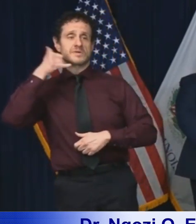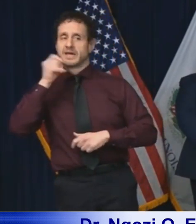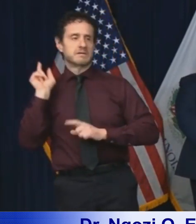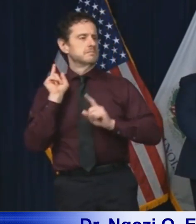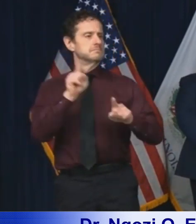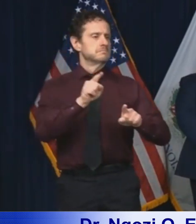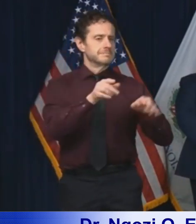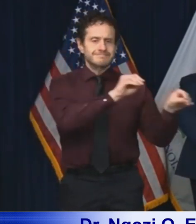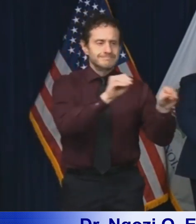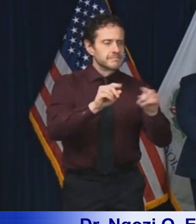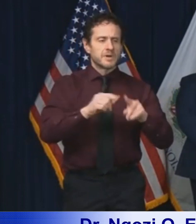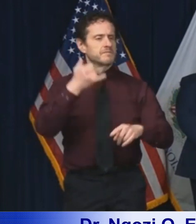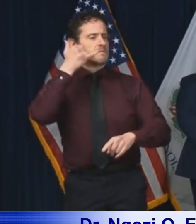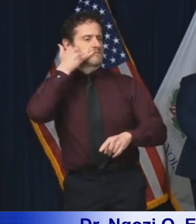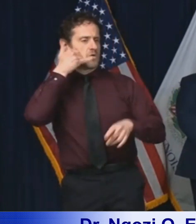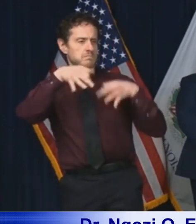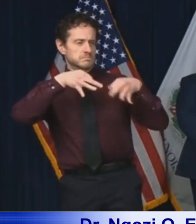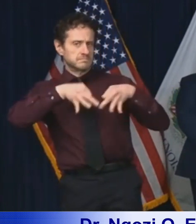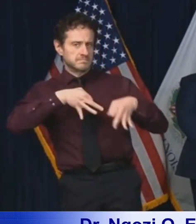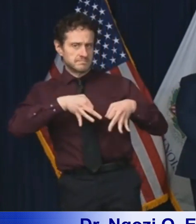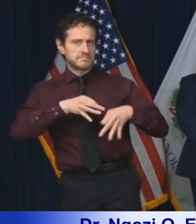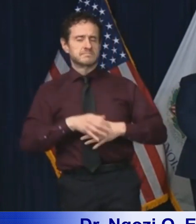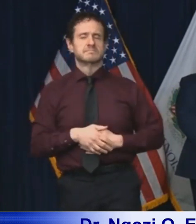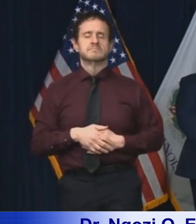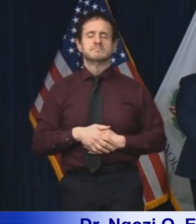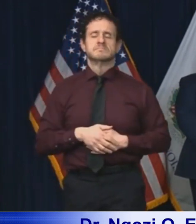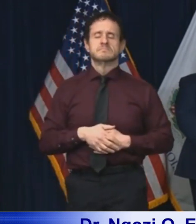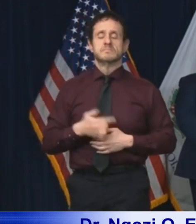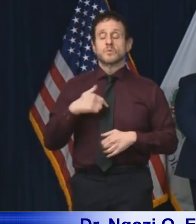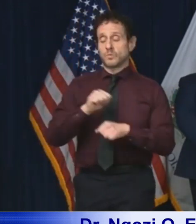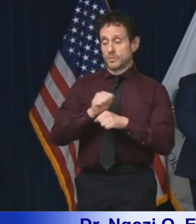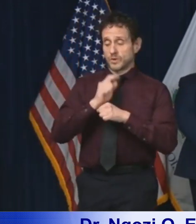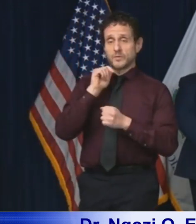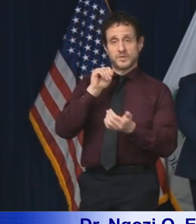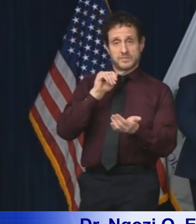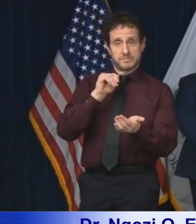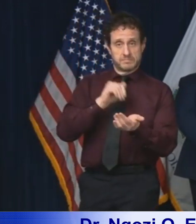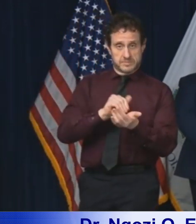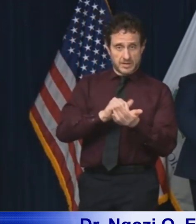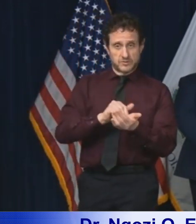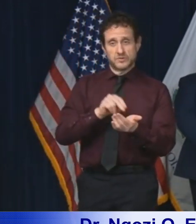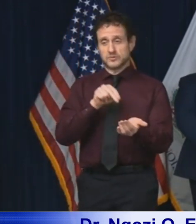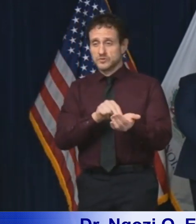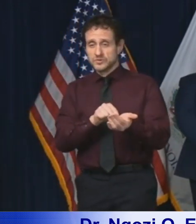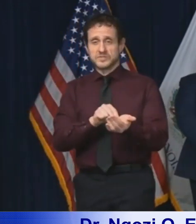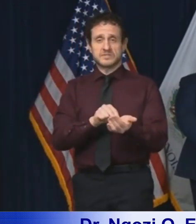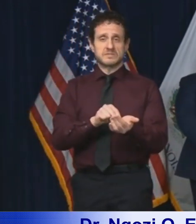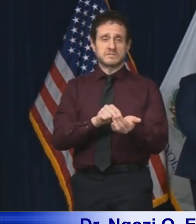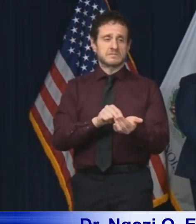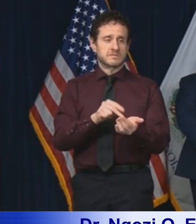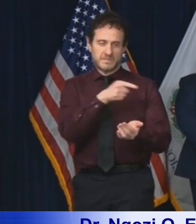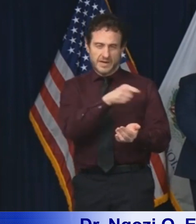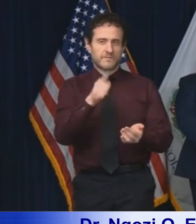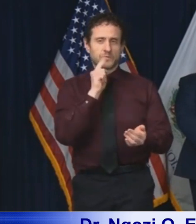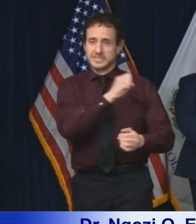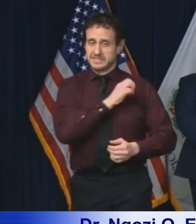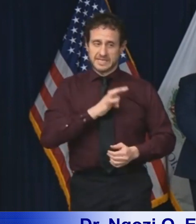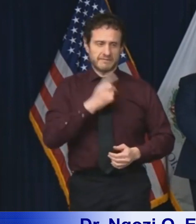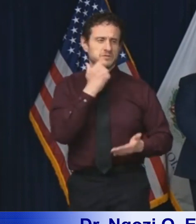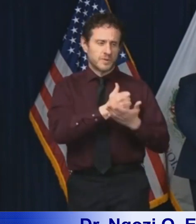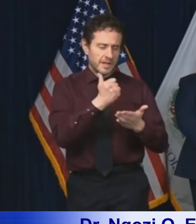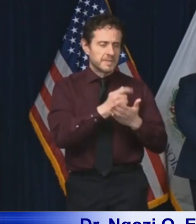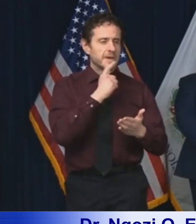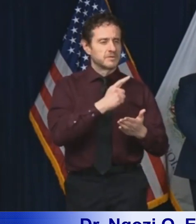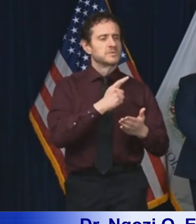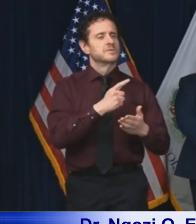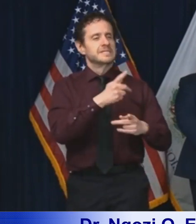additional exposures. We are working with medical staff and physicians who work in these settings on isolation and quarantine guidance and